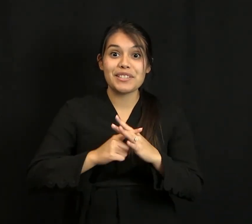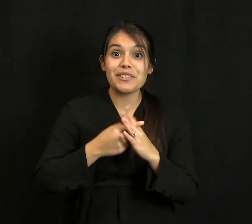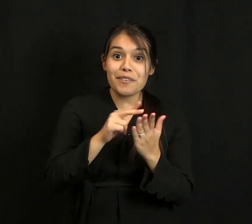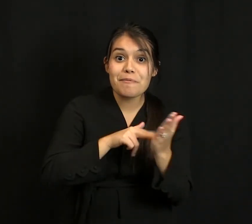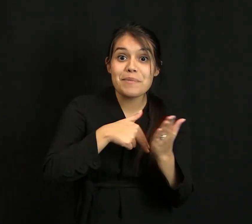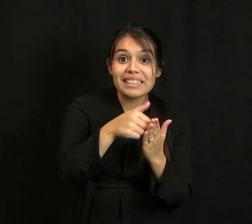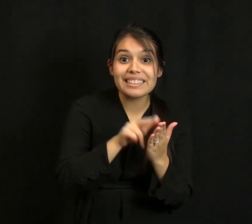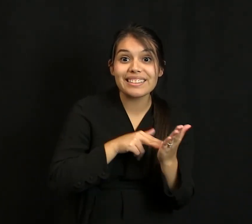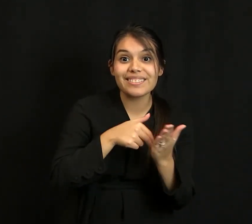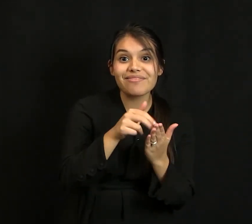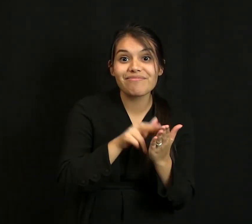painting.